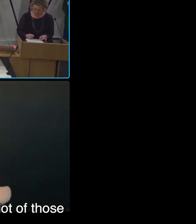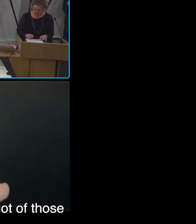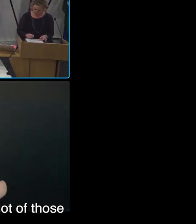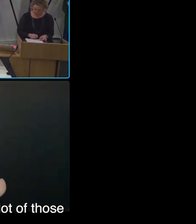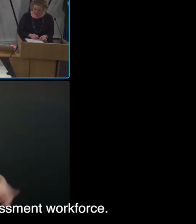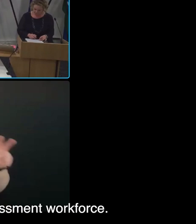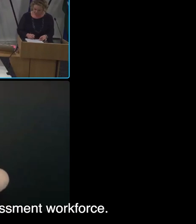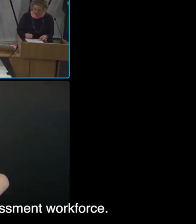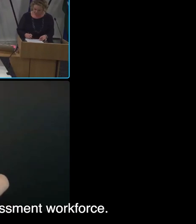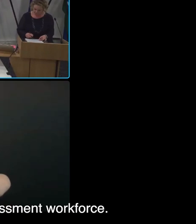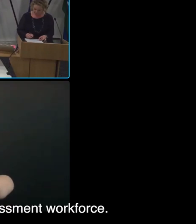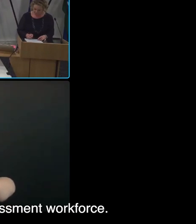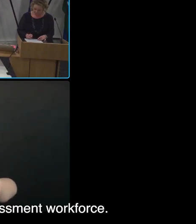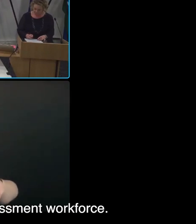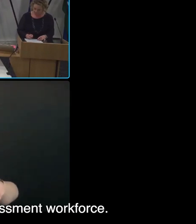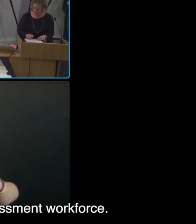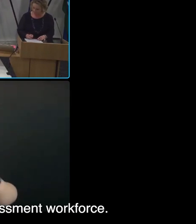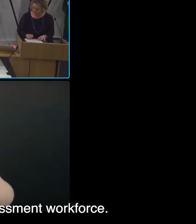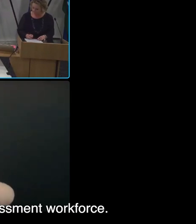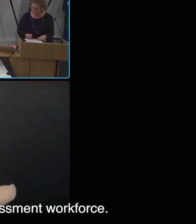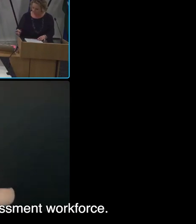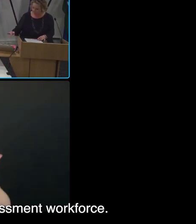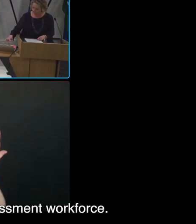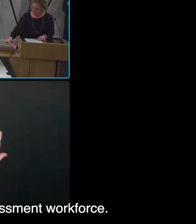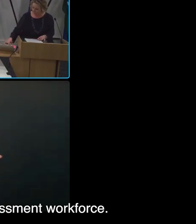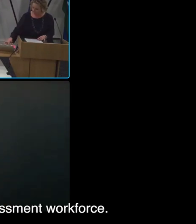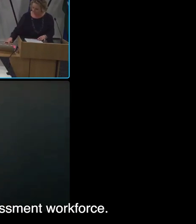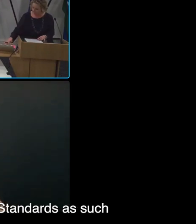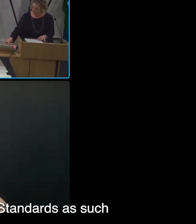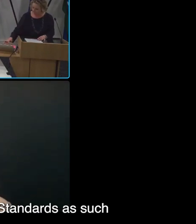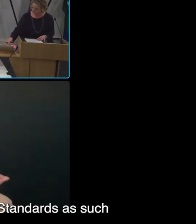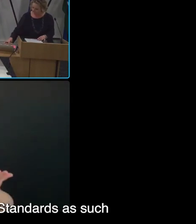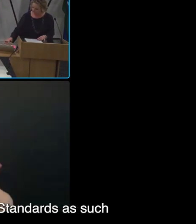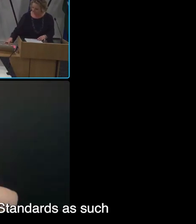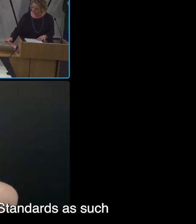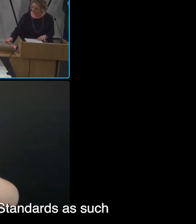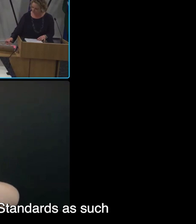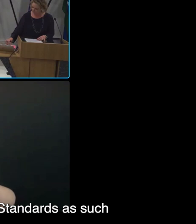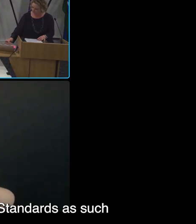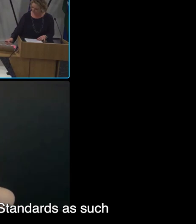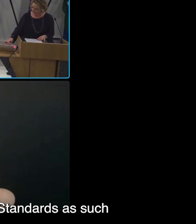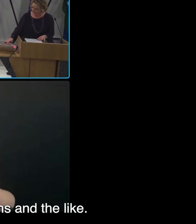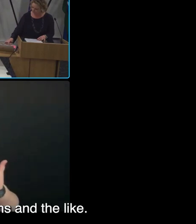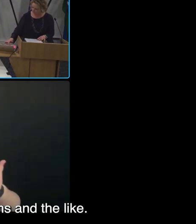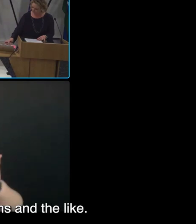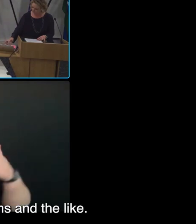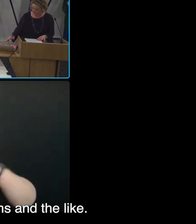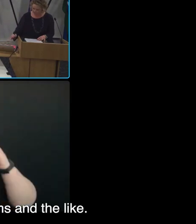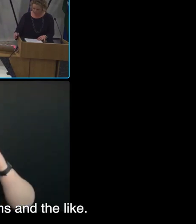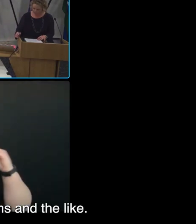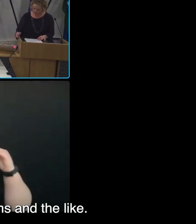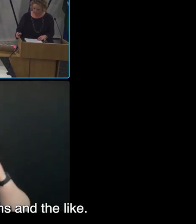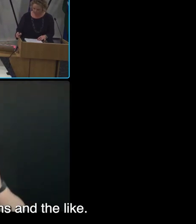find is that a lot of those expectations are built into the assessment workforce, not through the aged care quality standards as such, but through